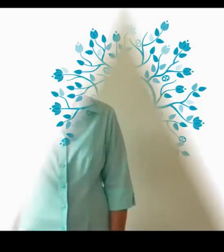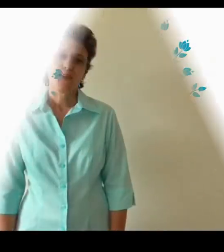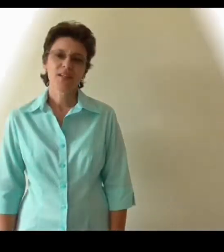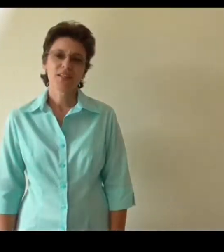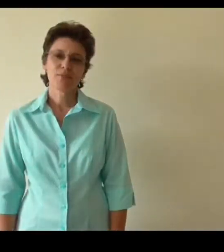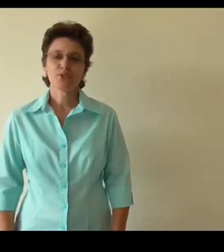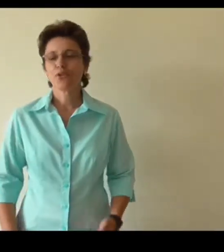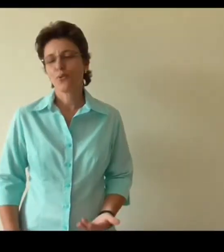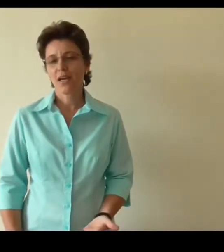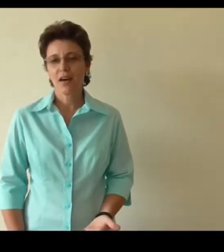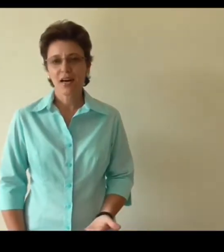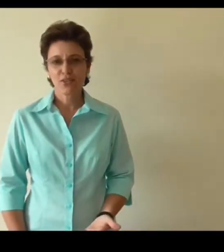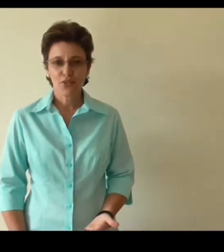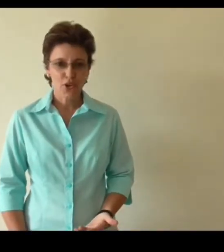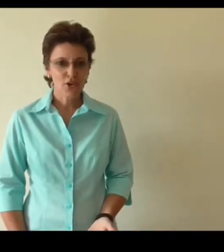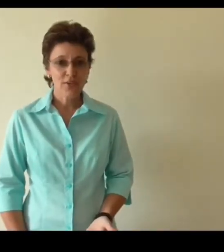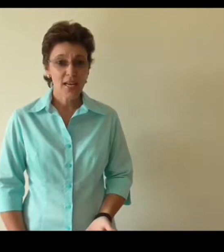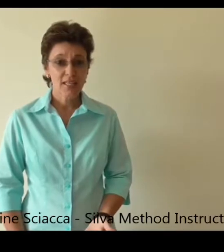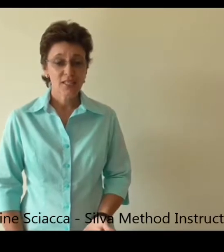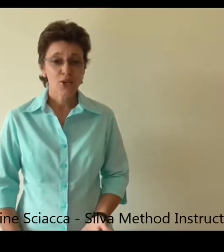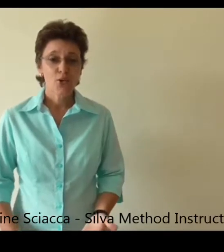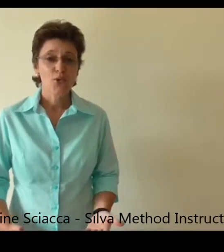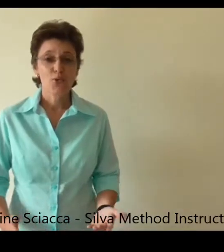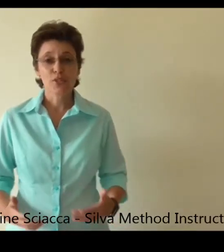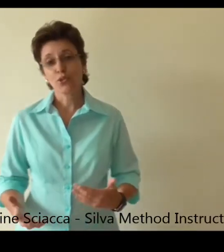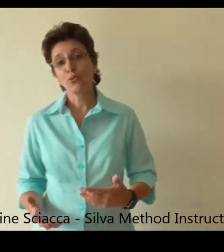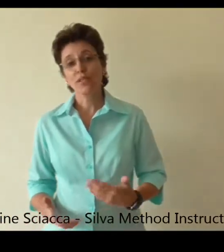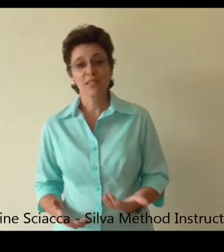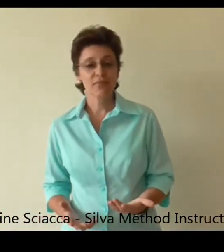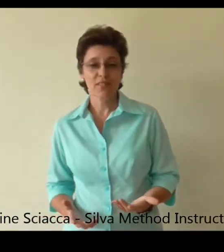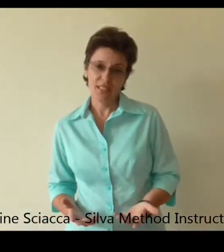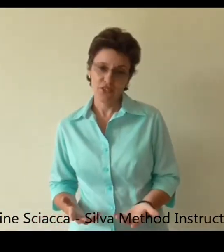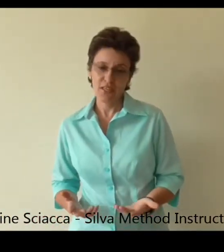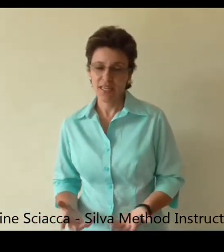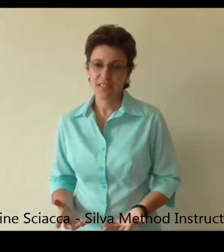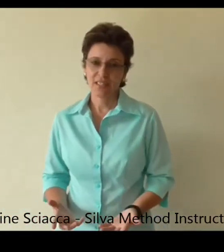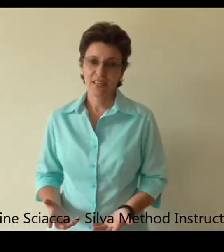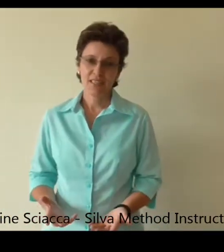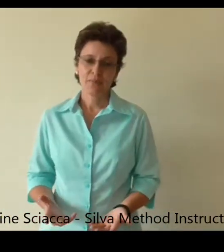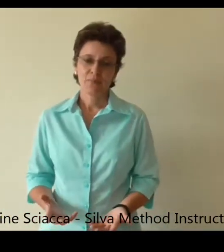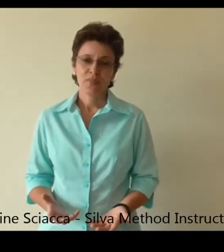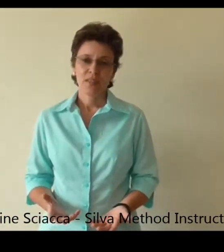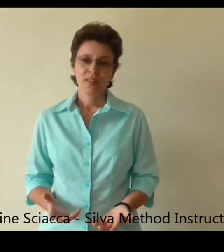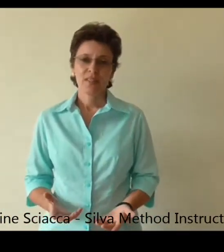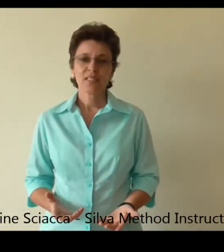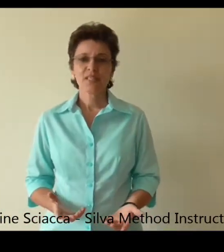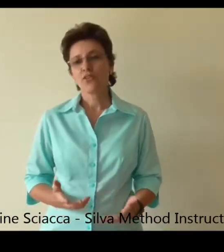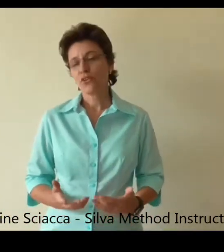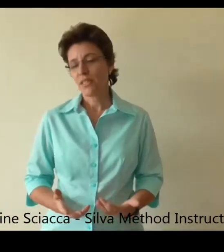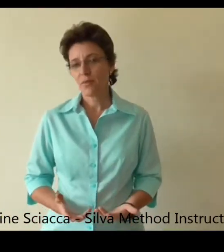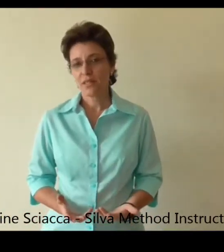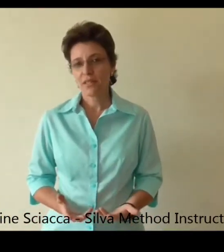Welcome to a quick guide on the long relax or what's called the silver centering exercise. This is a 30 minute